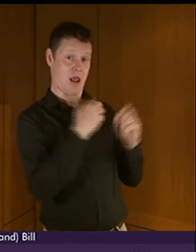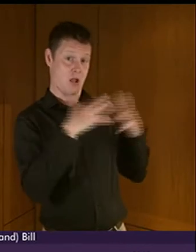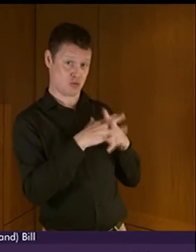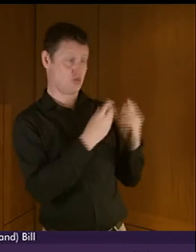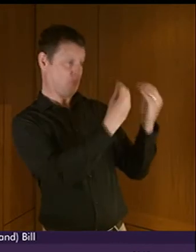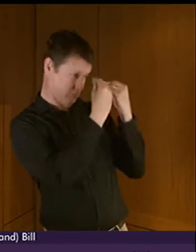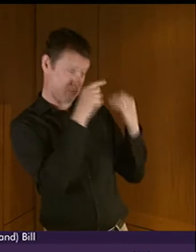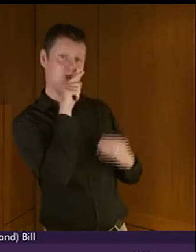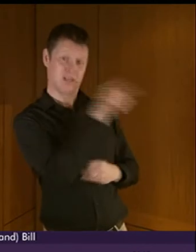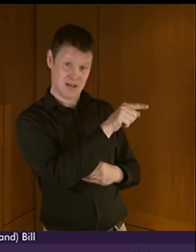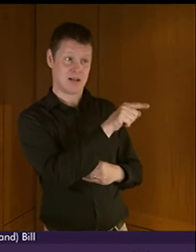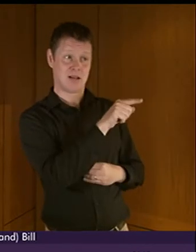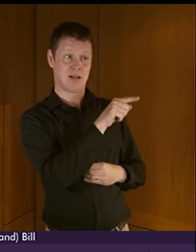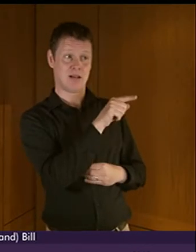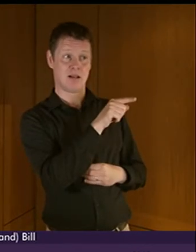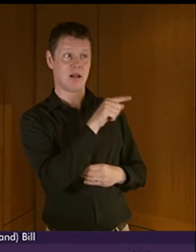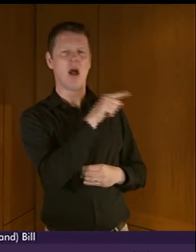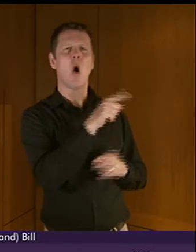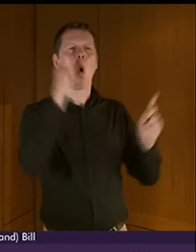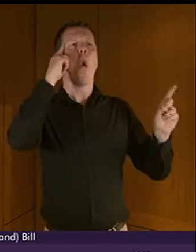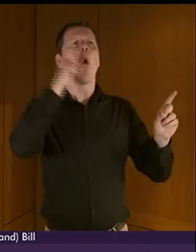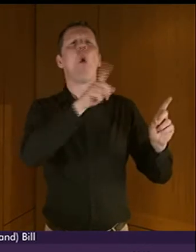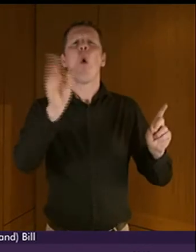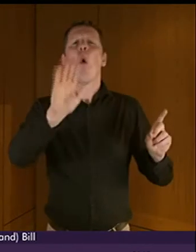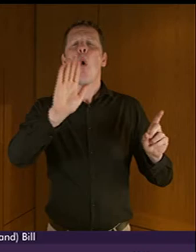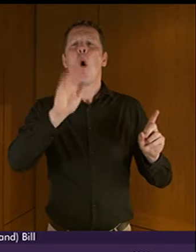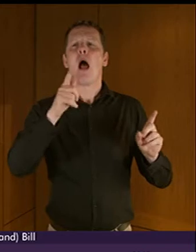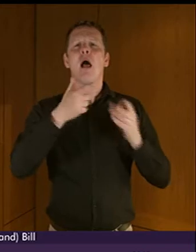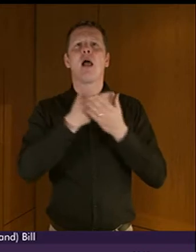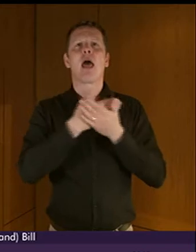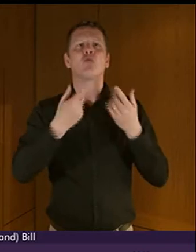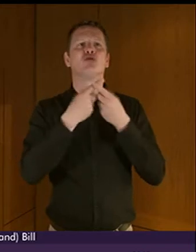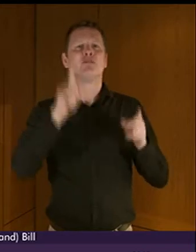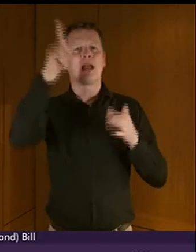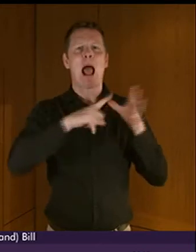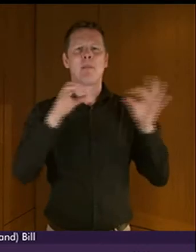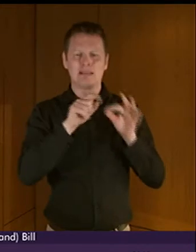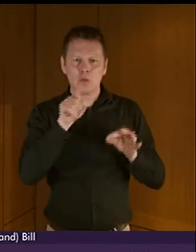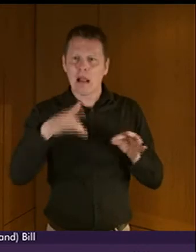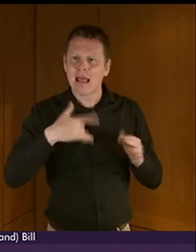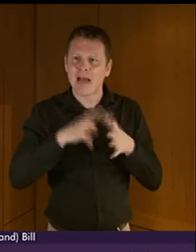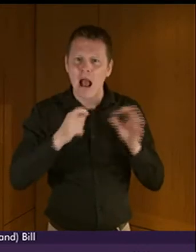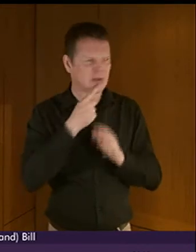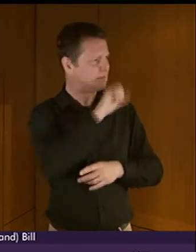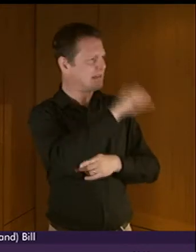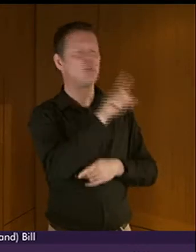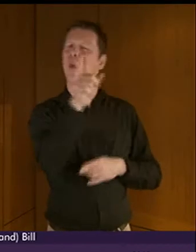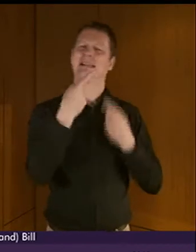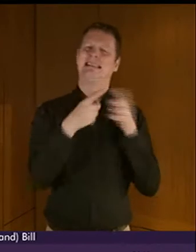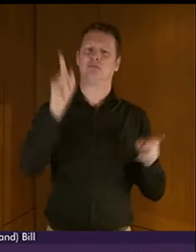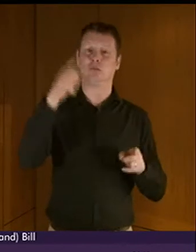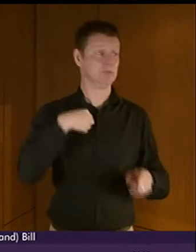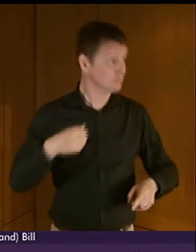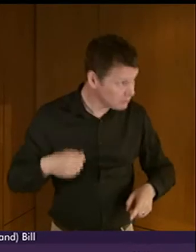teaching to take in some of the language differences in Aberdeen. And as it is a visual language, I could